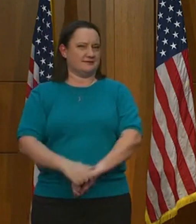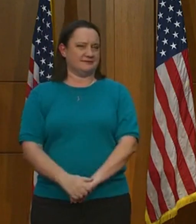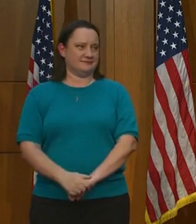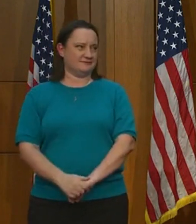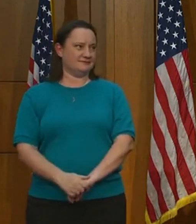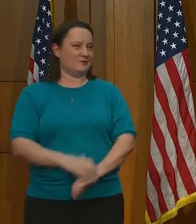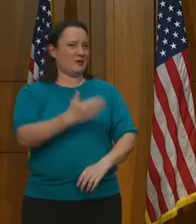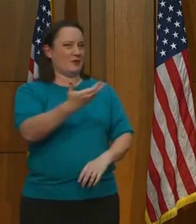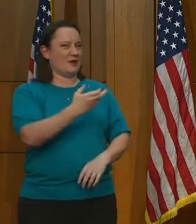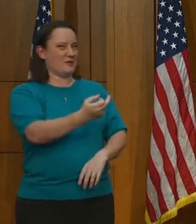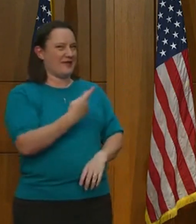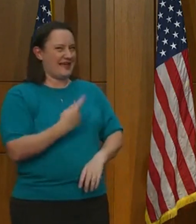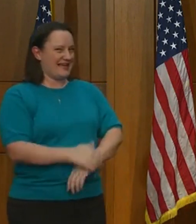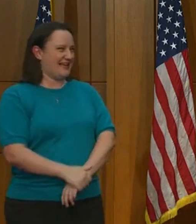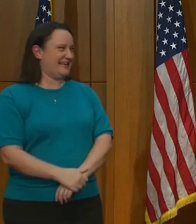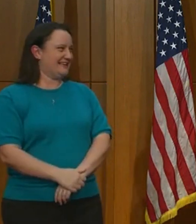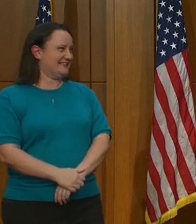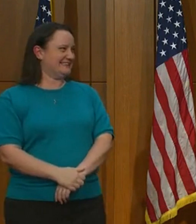Welcome back.